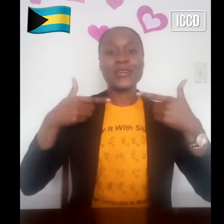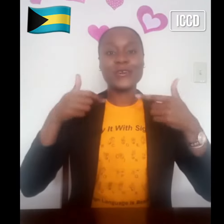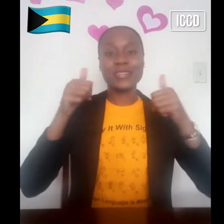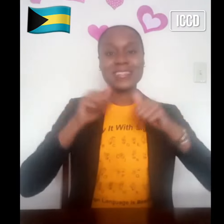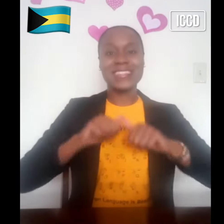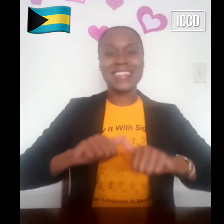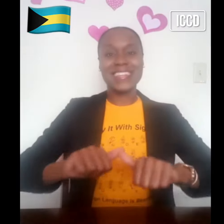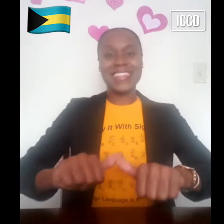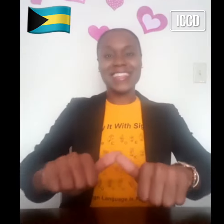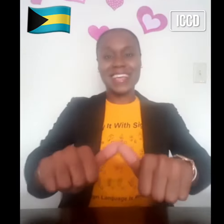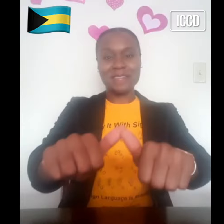Again.